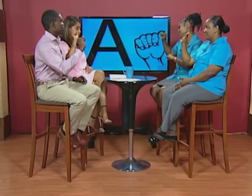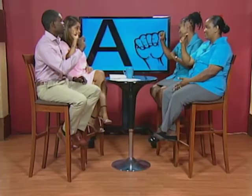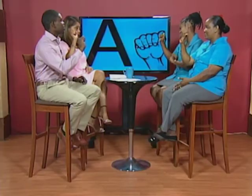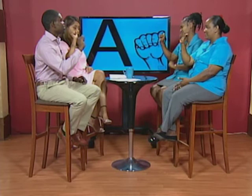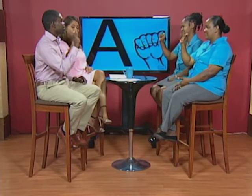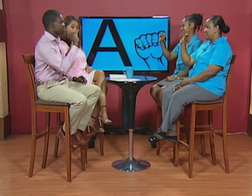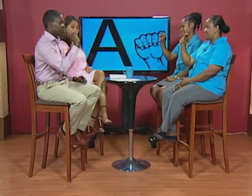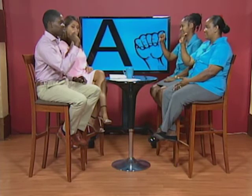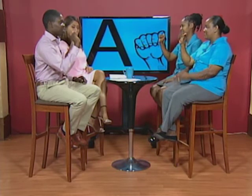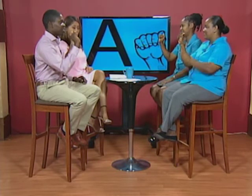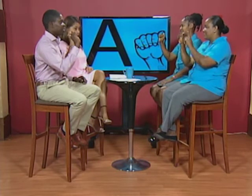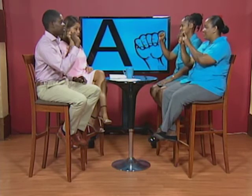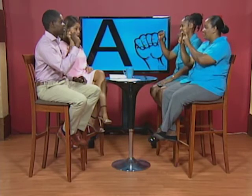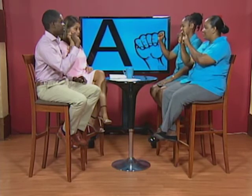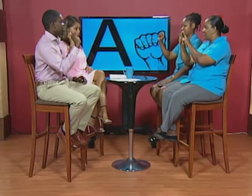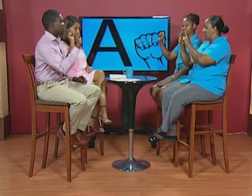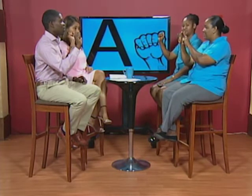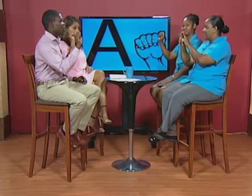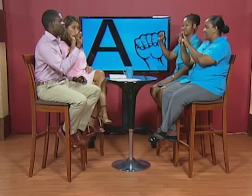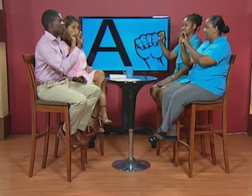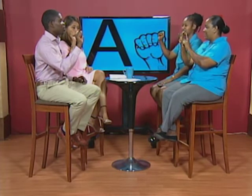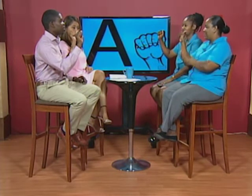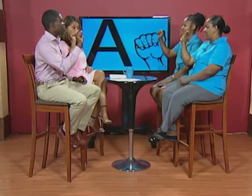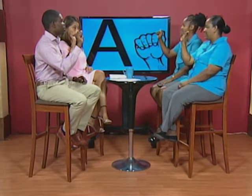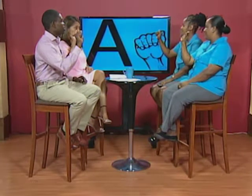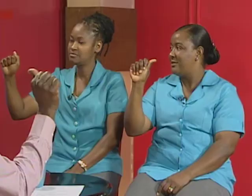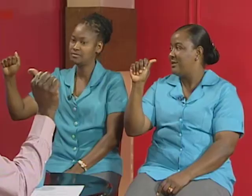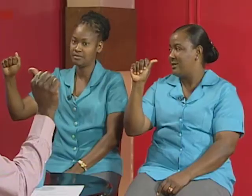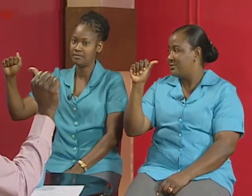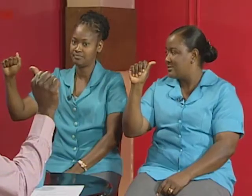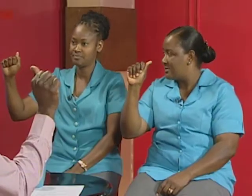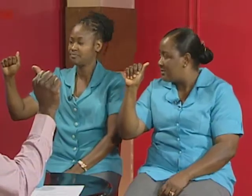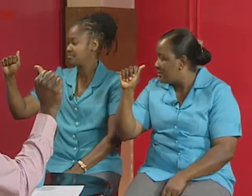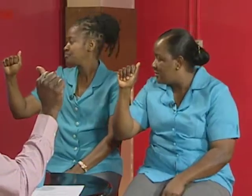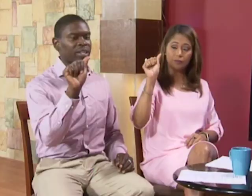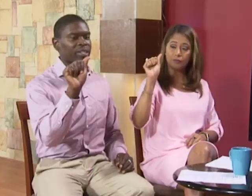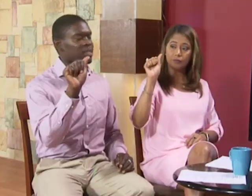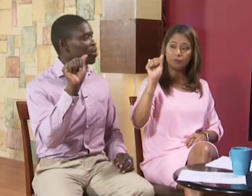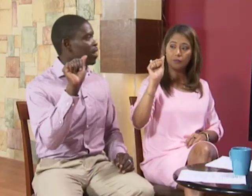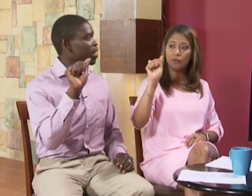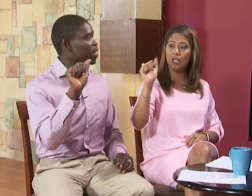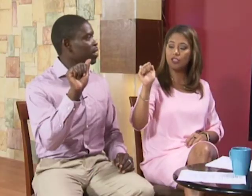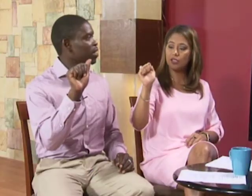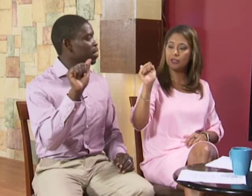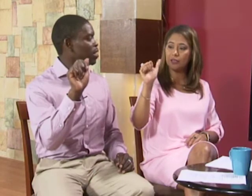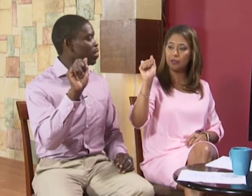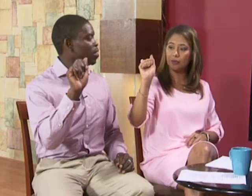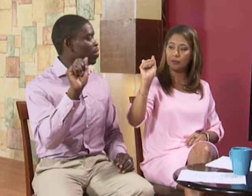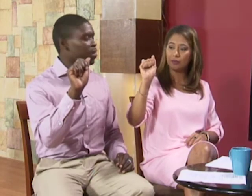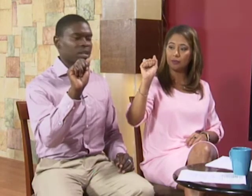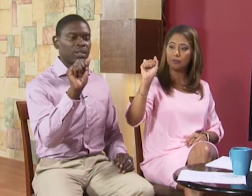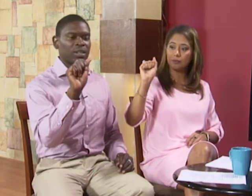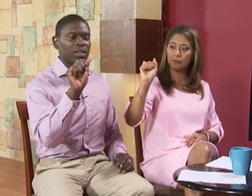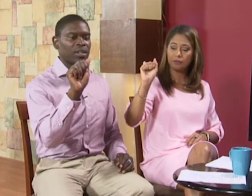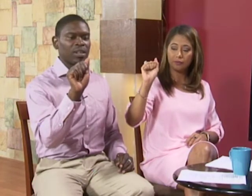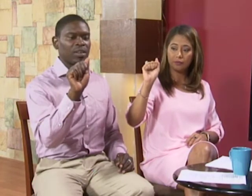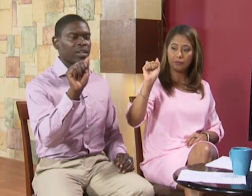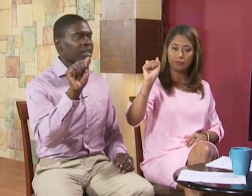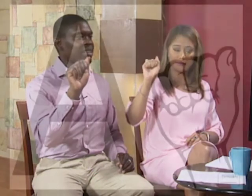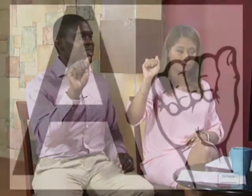but this way this way okay no oh wait this out yes okay not tucked in okay okay i think